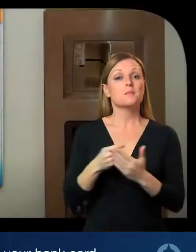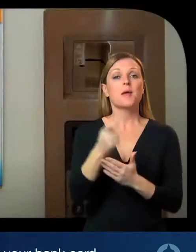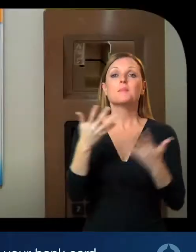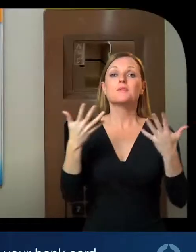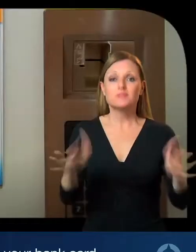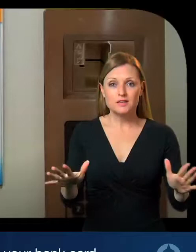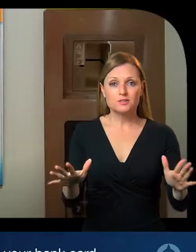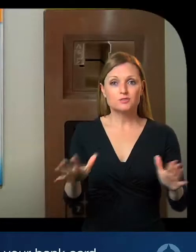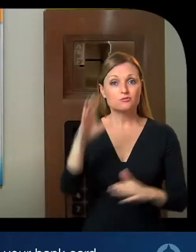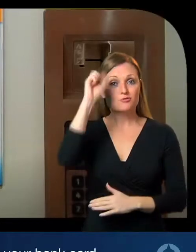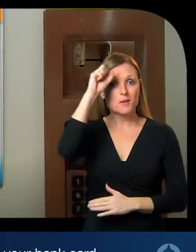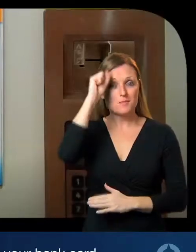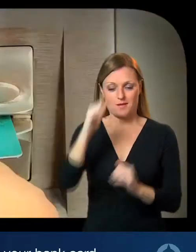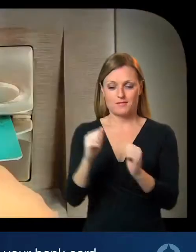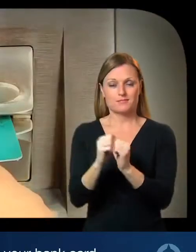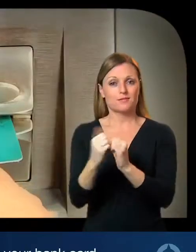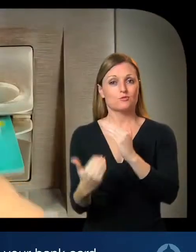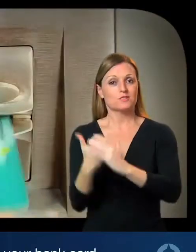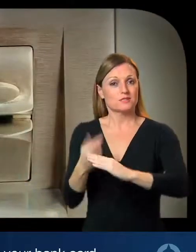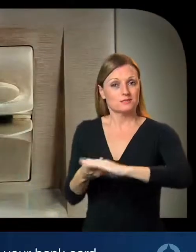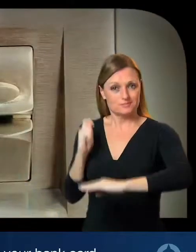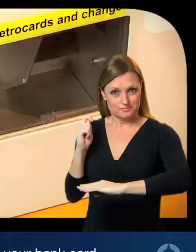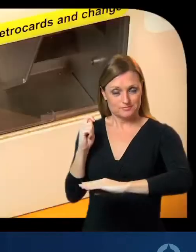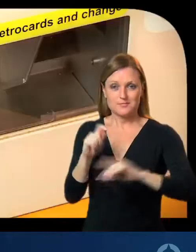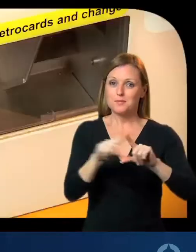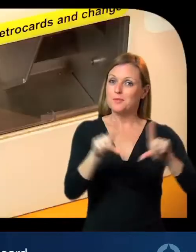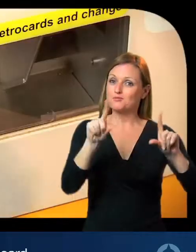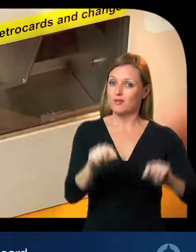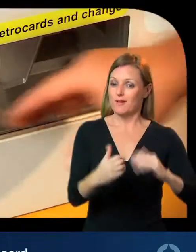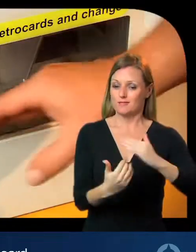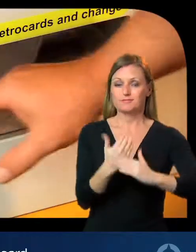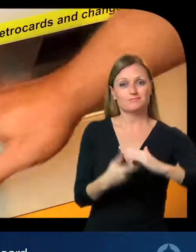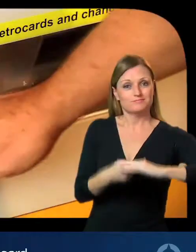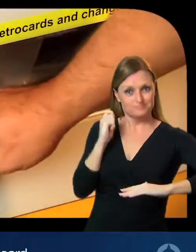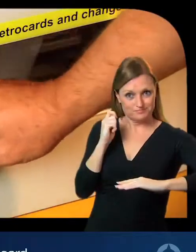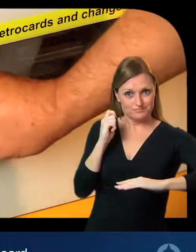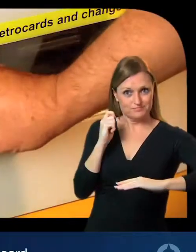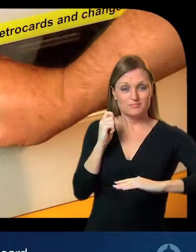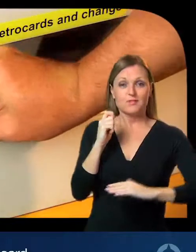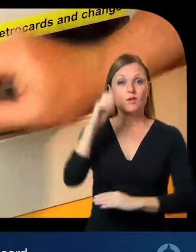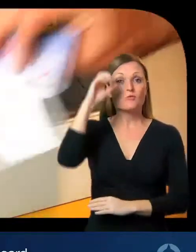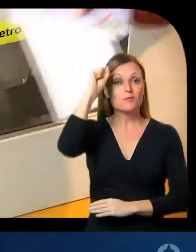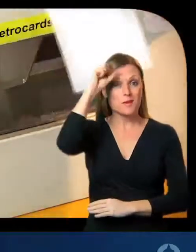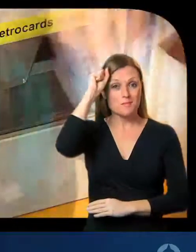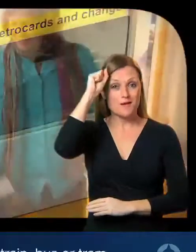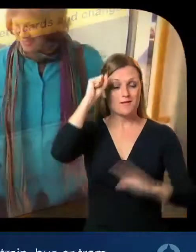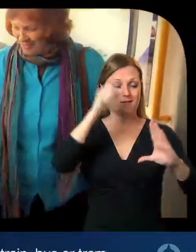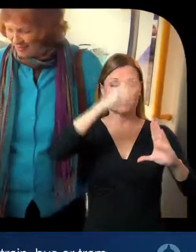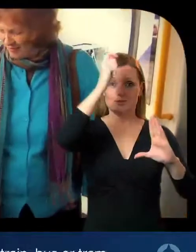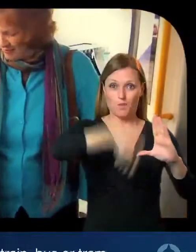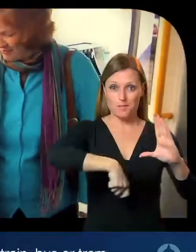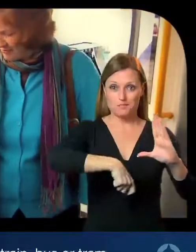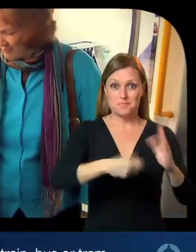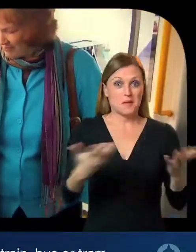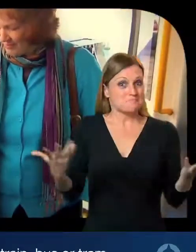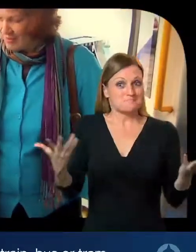Once the transaction is approved take your bank card, your receipt and your MetroCard. You can now